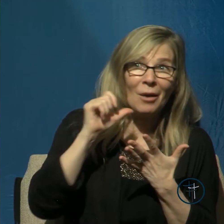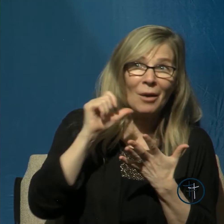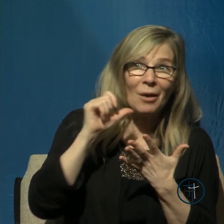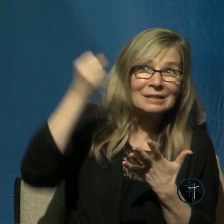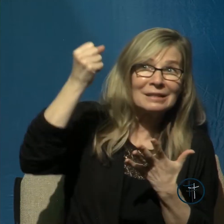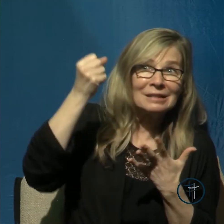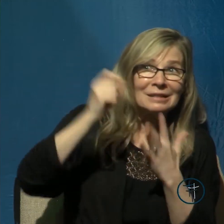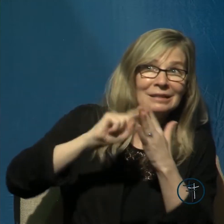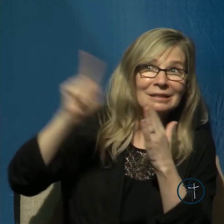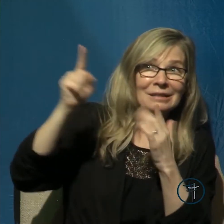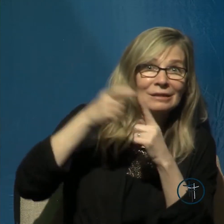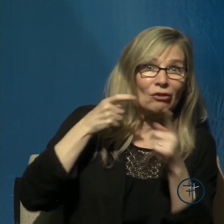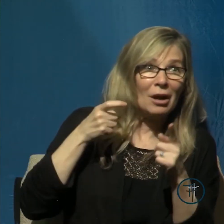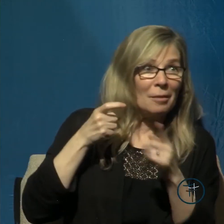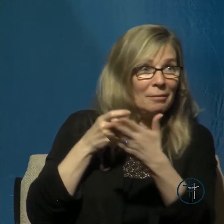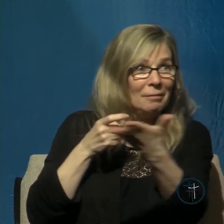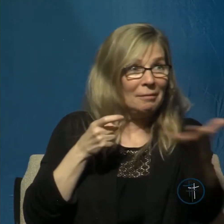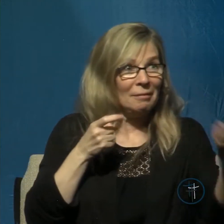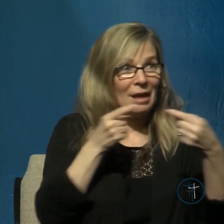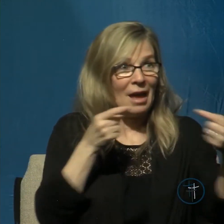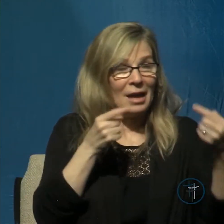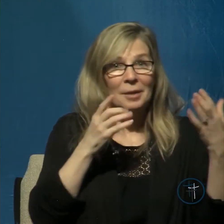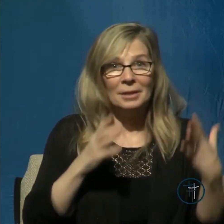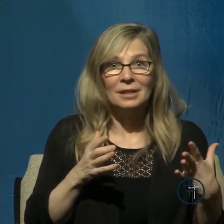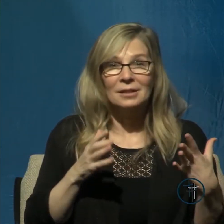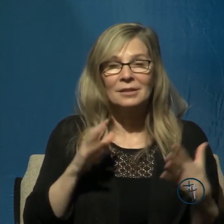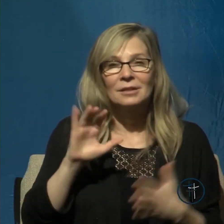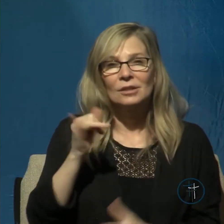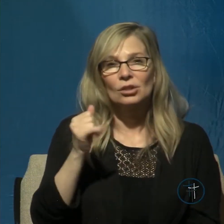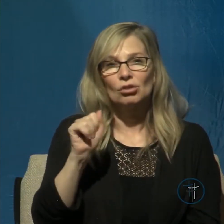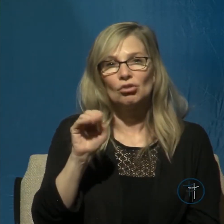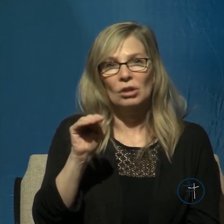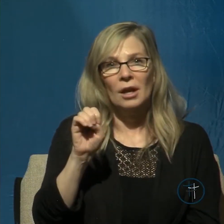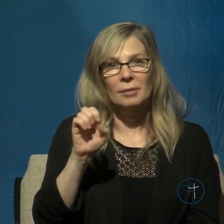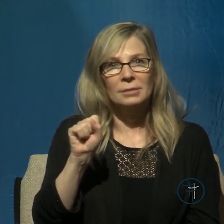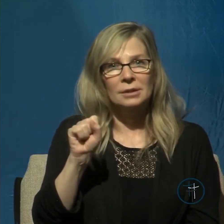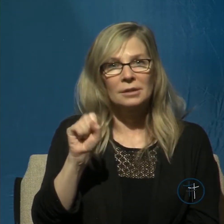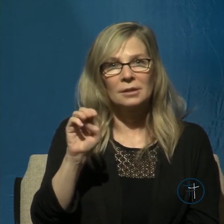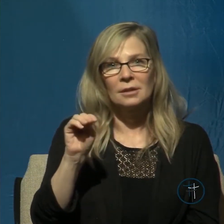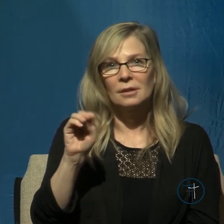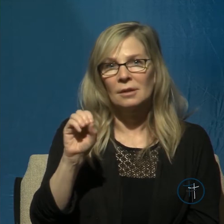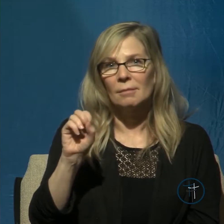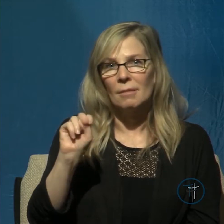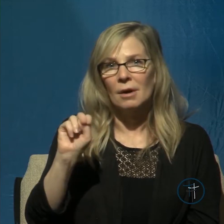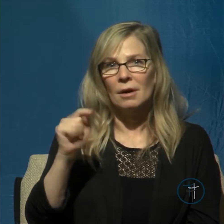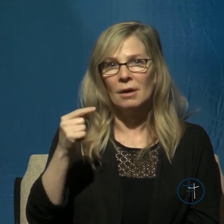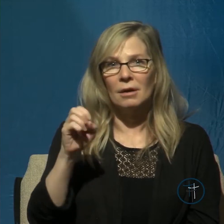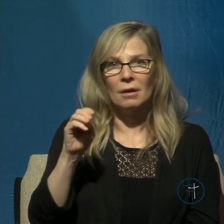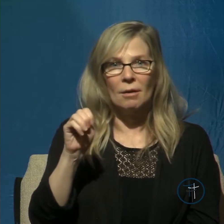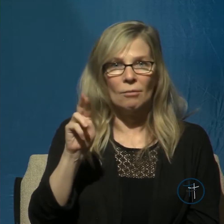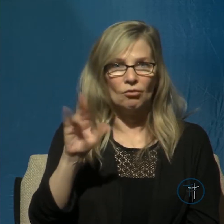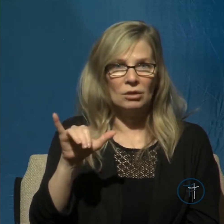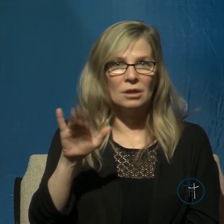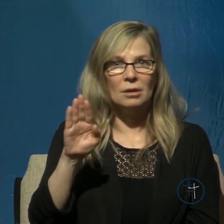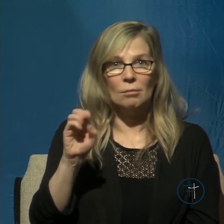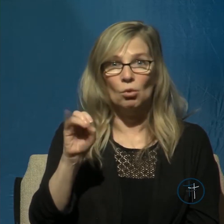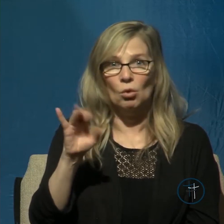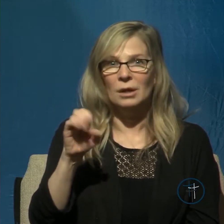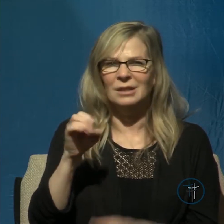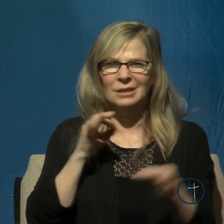Here's the way James Montgomery Boyce, I think, very wonderfully described David's fluctuating feelings. He wrote, What